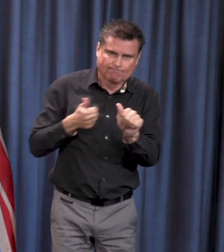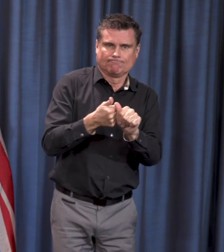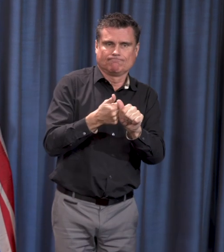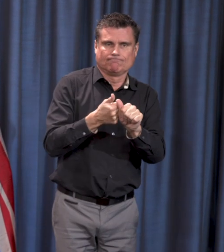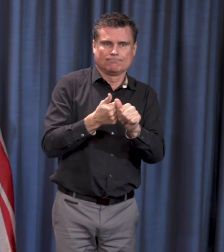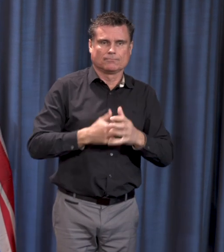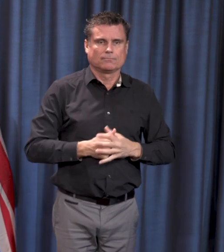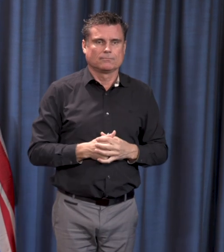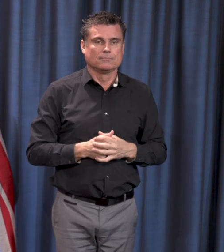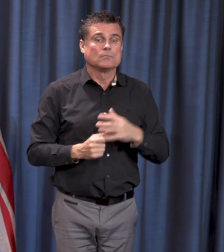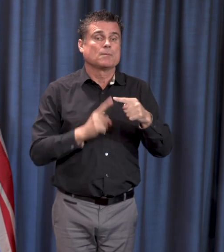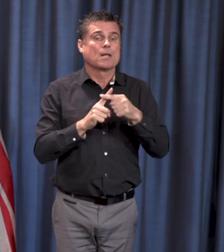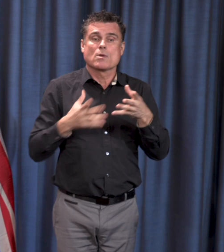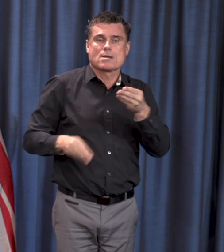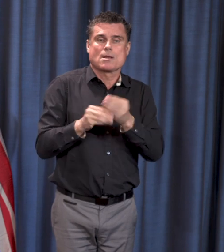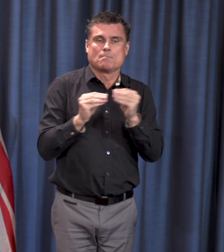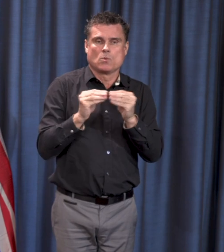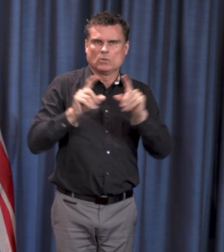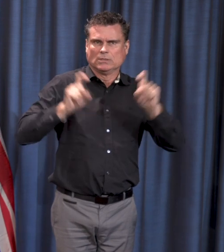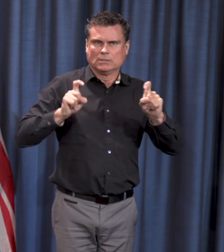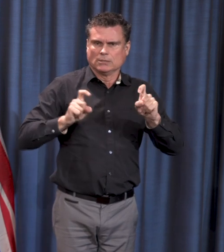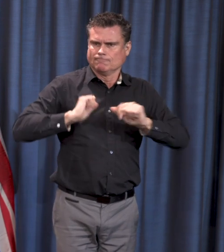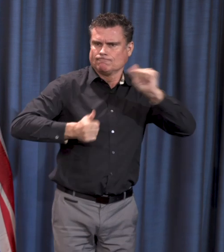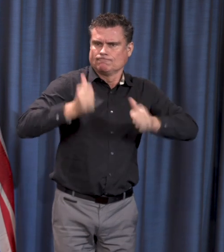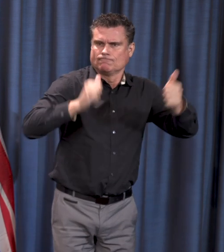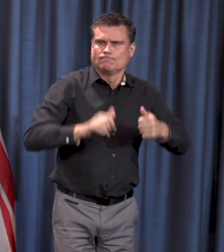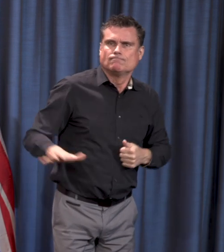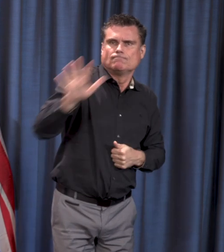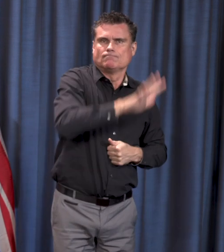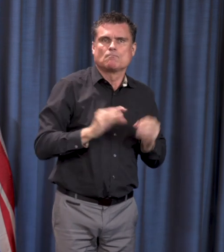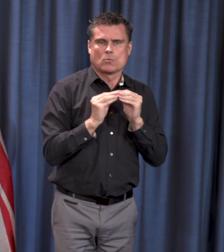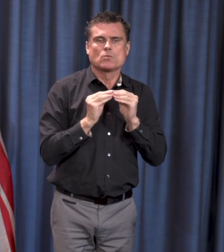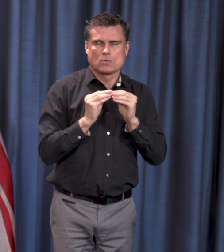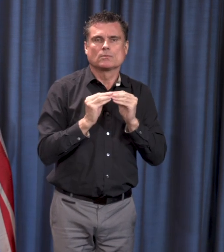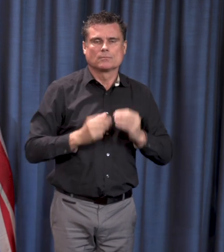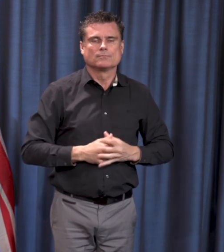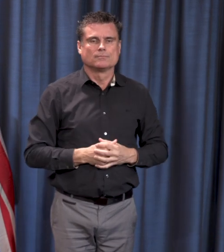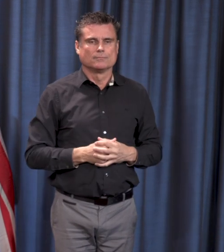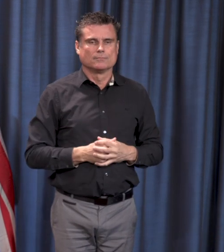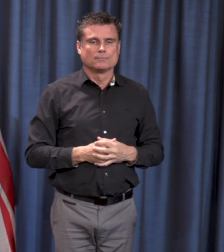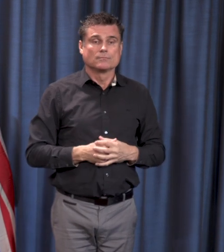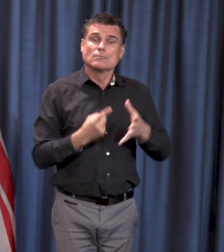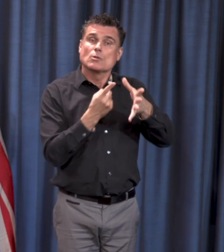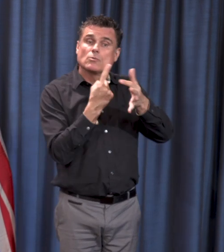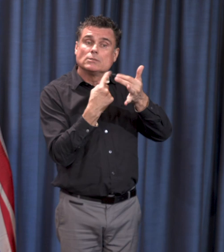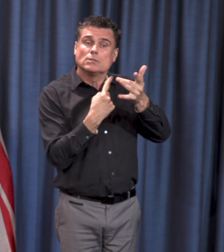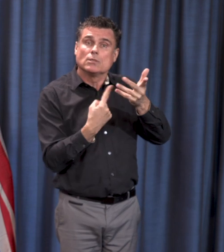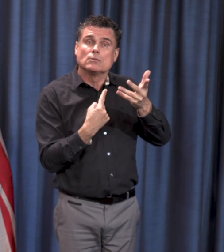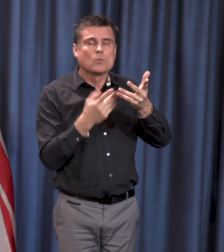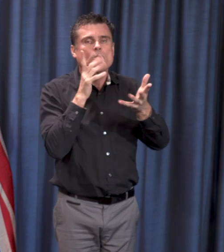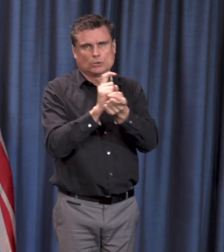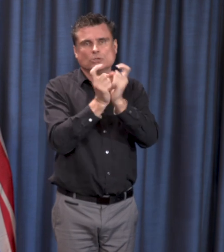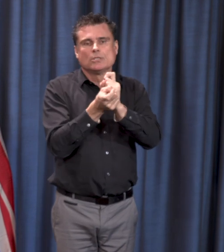that we're able to test as widely as we need to. We have changed our criteria for testing, as you know, to focus